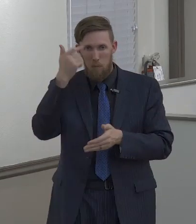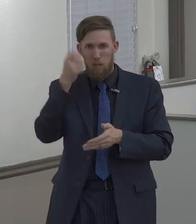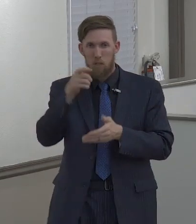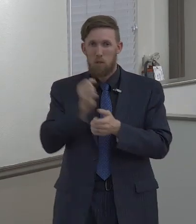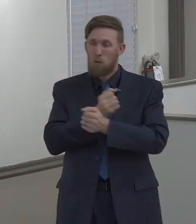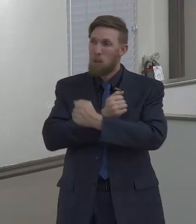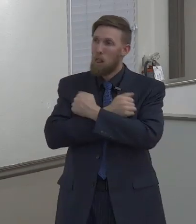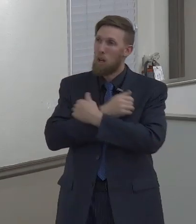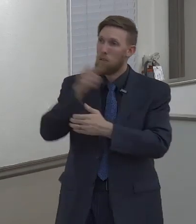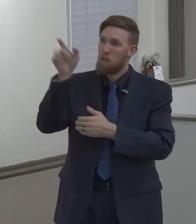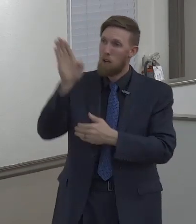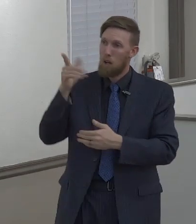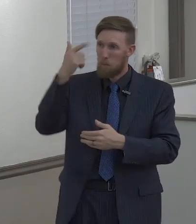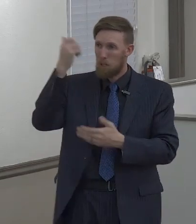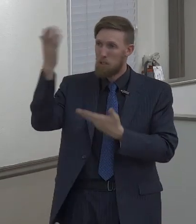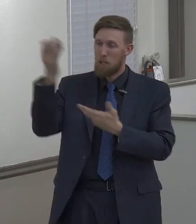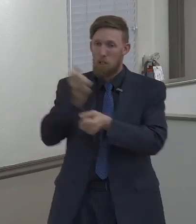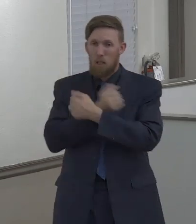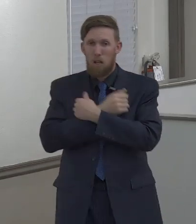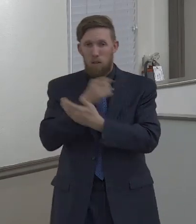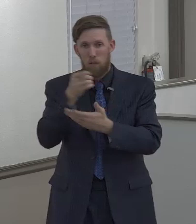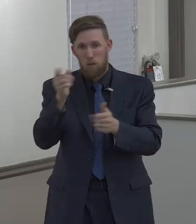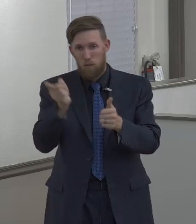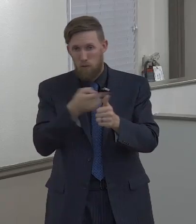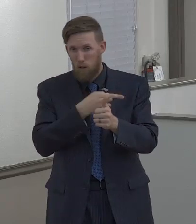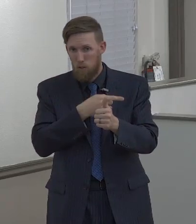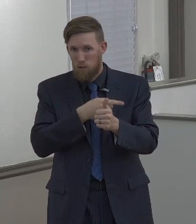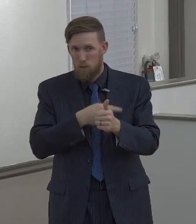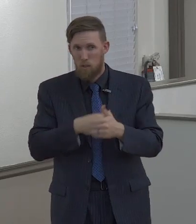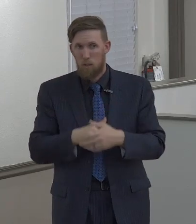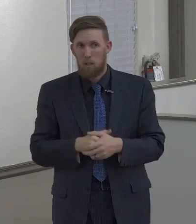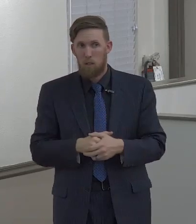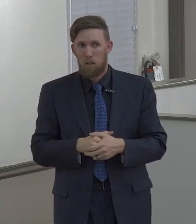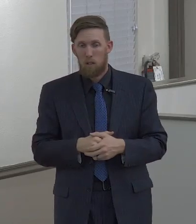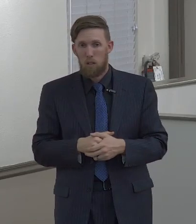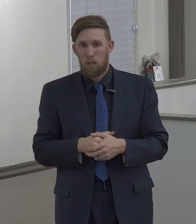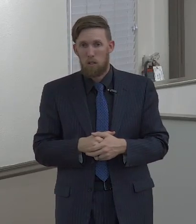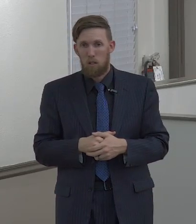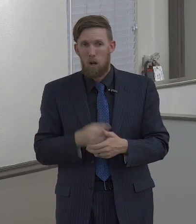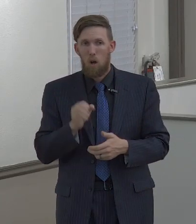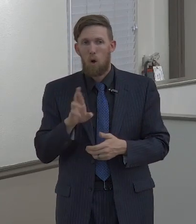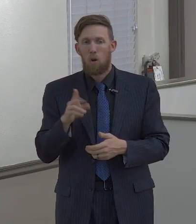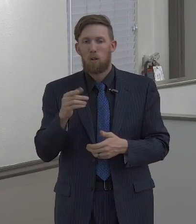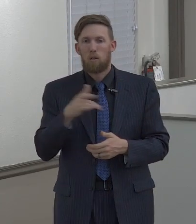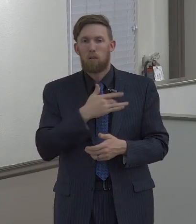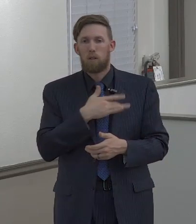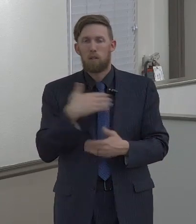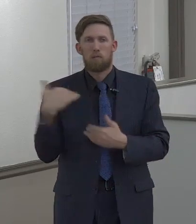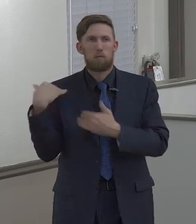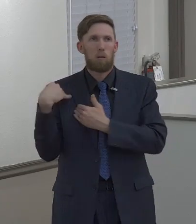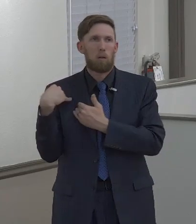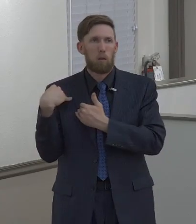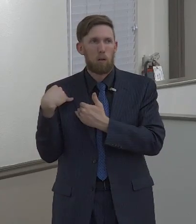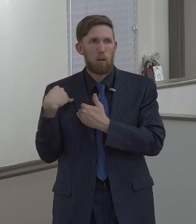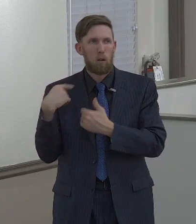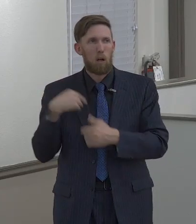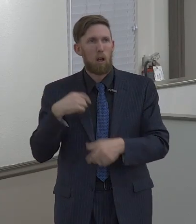provides for you because you love him? Or is it because I'm supposed to?